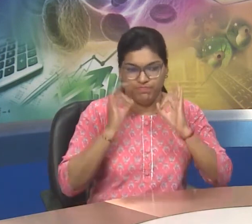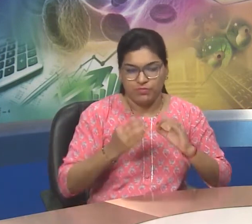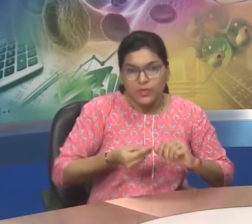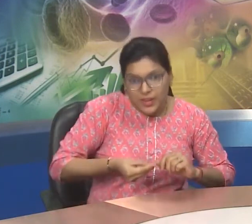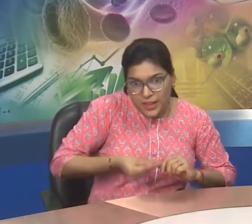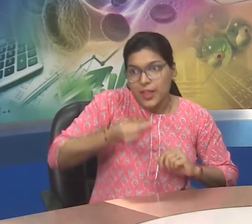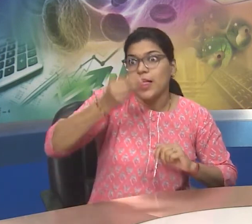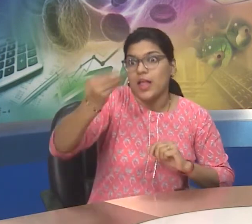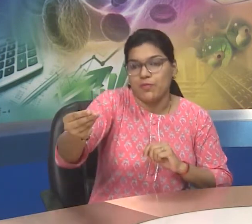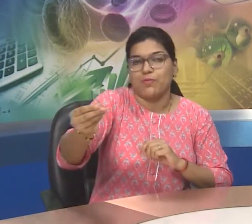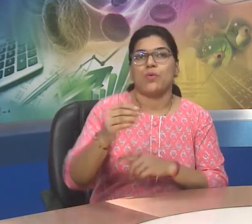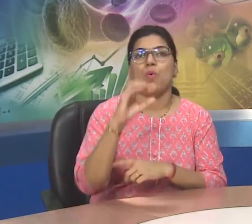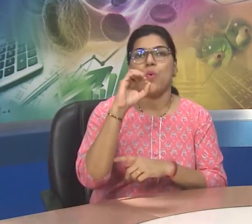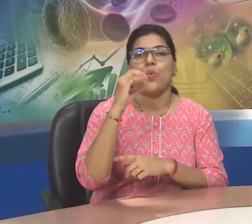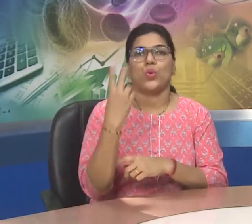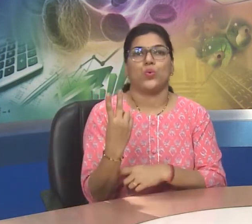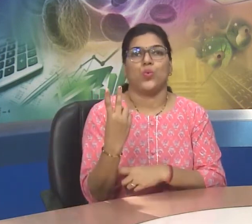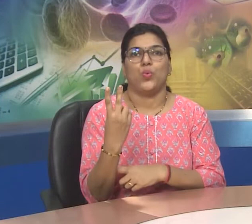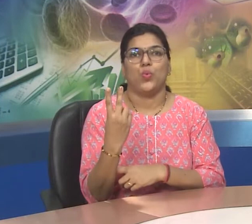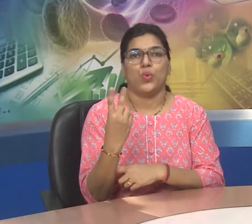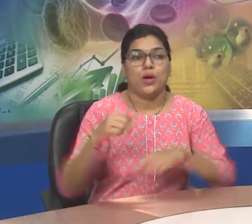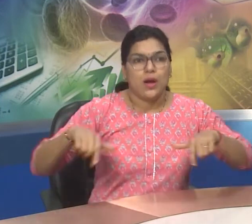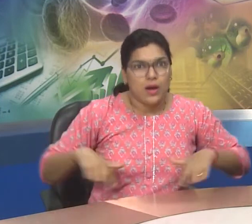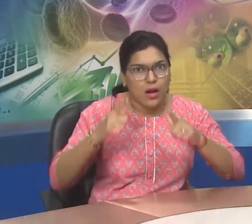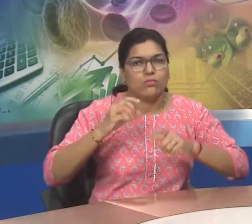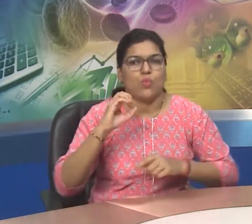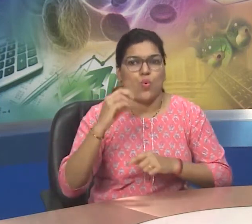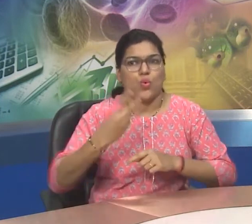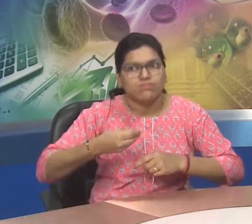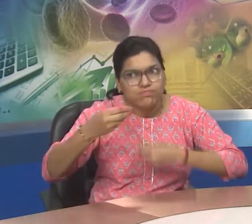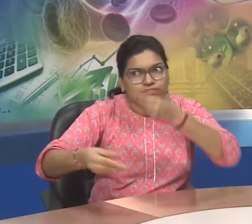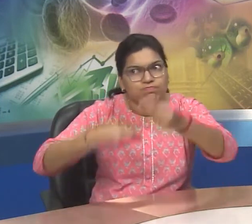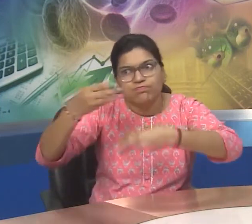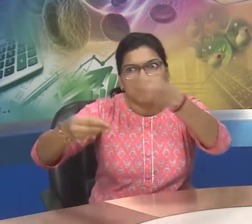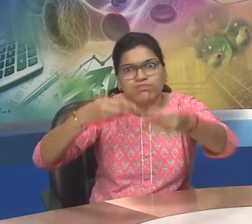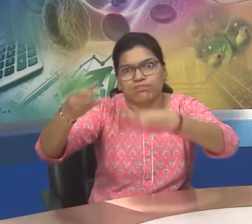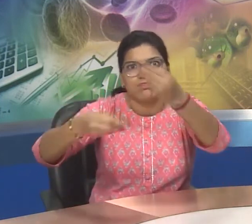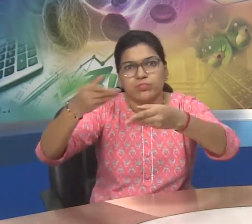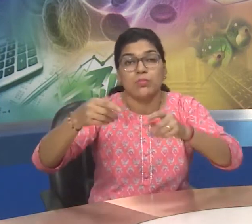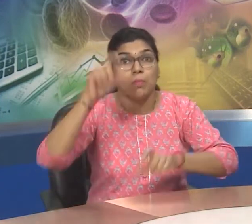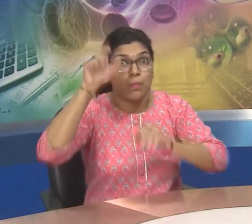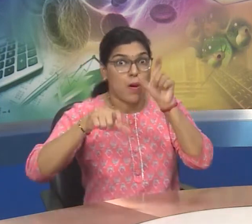their food and exhale O2, that is